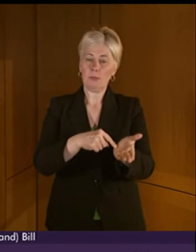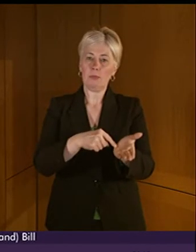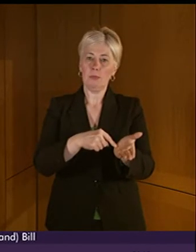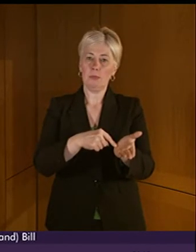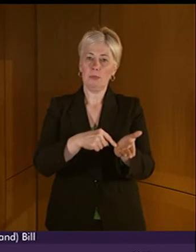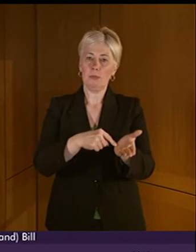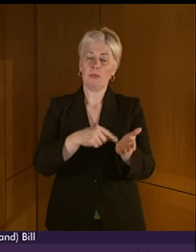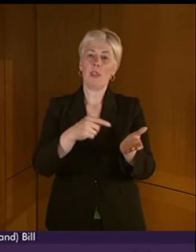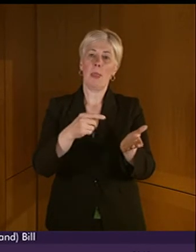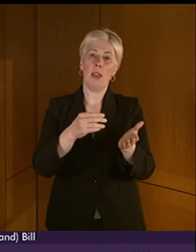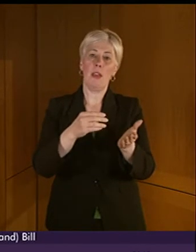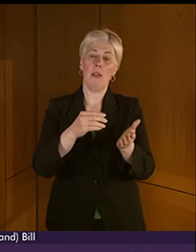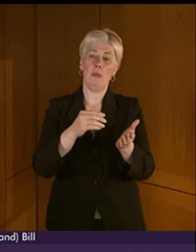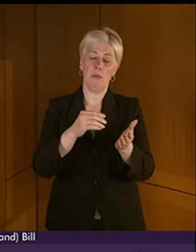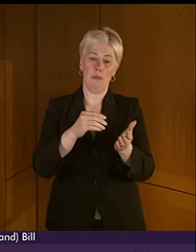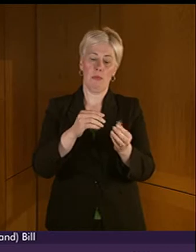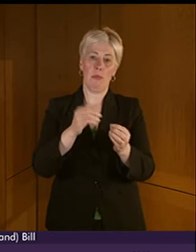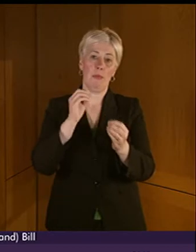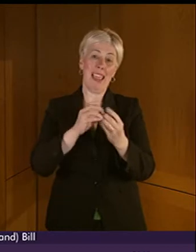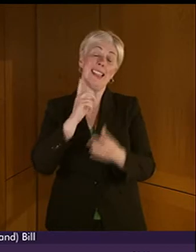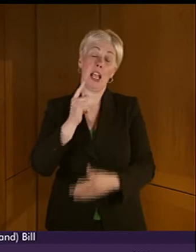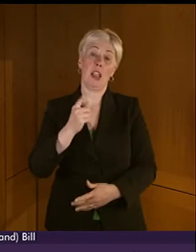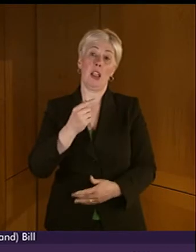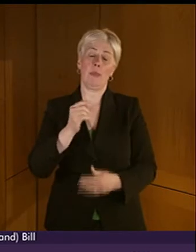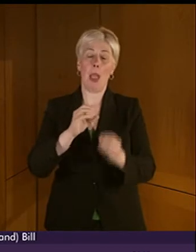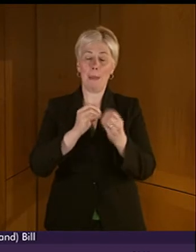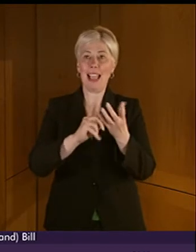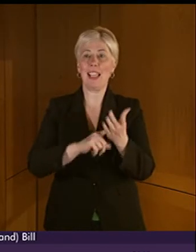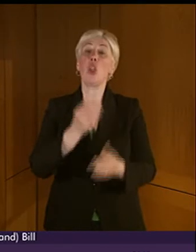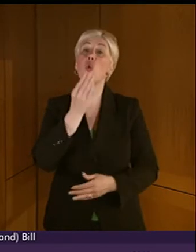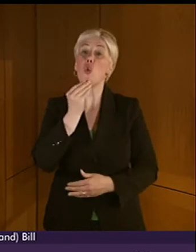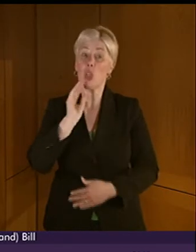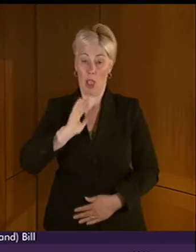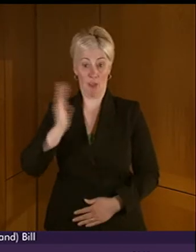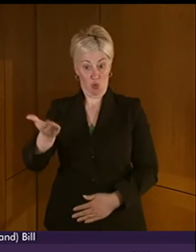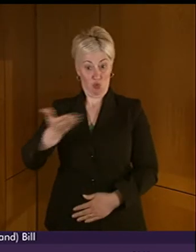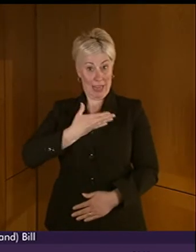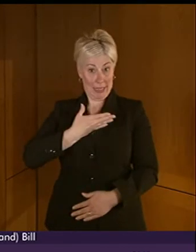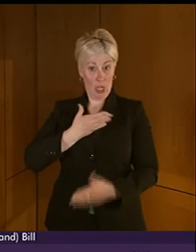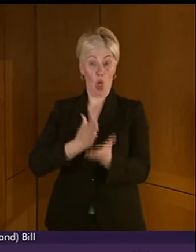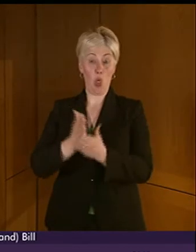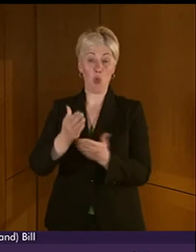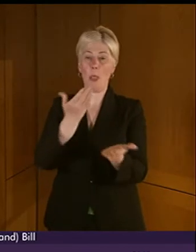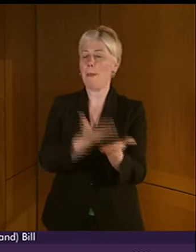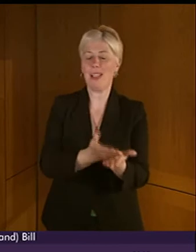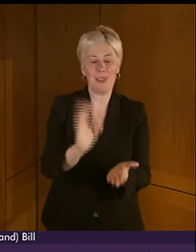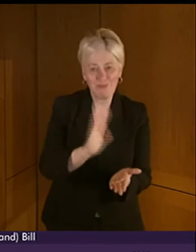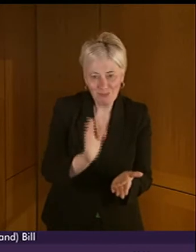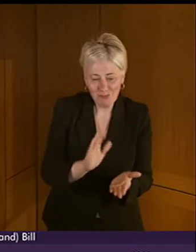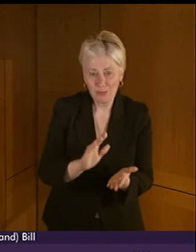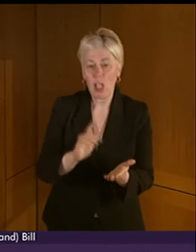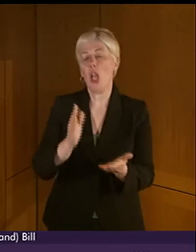any rights or impose service obligations on authorities. As such, the bill is not directed about the needs